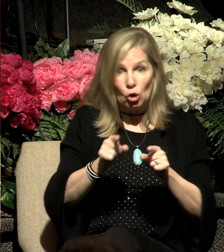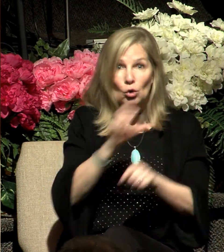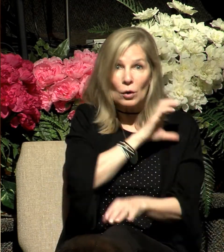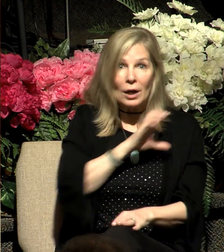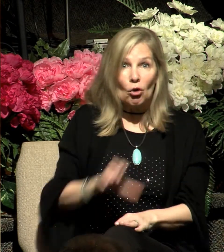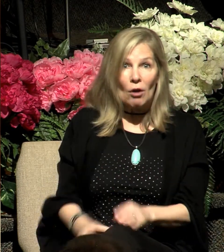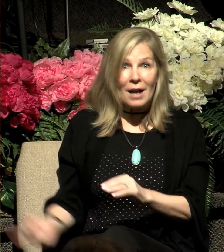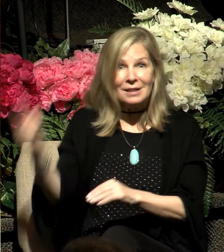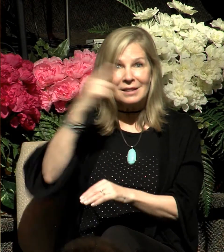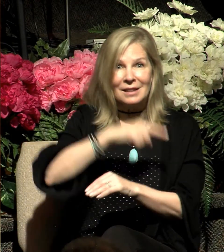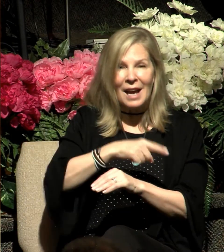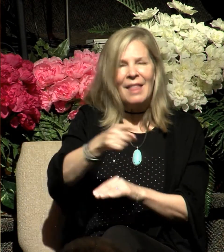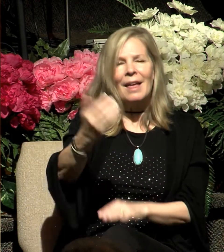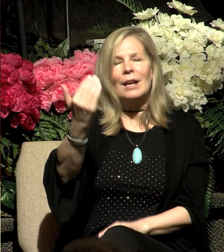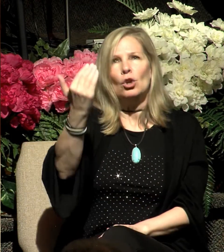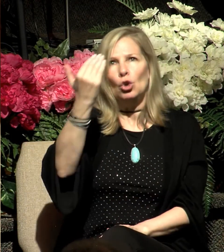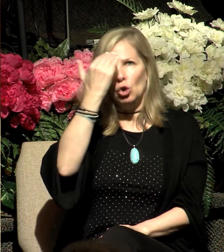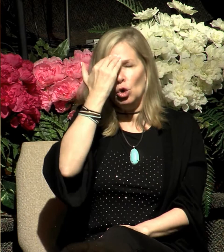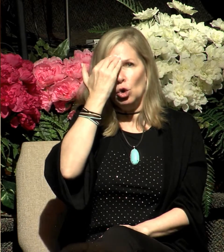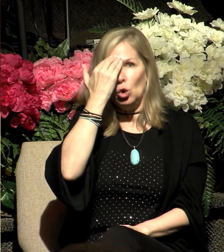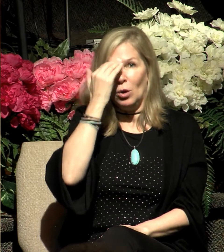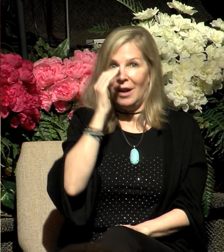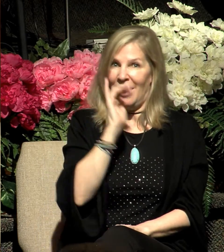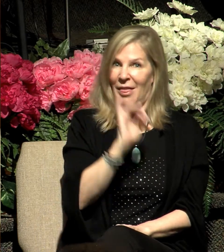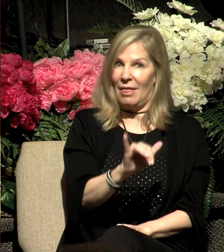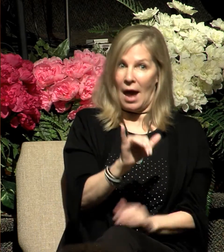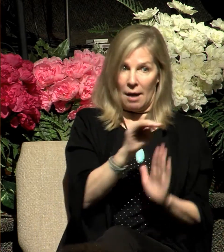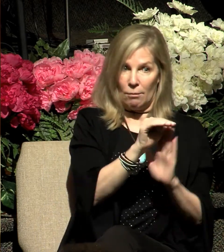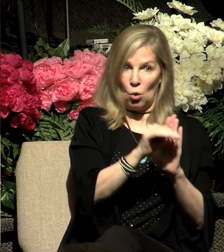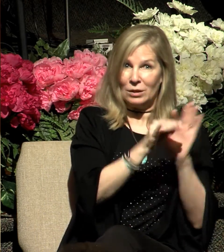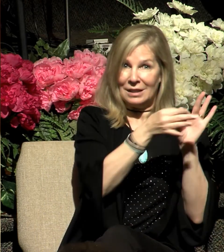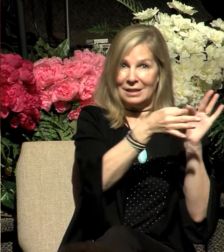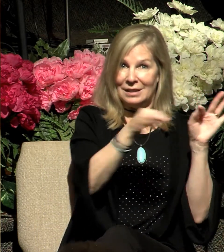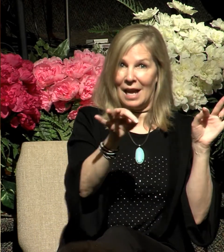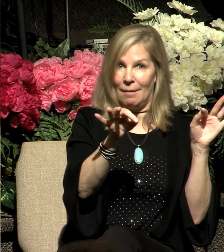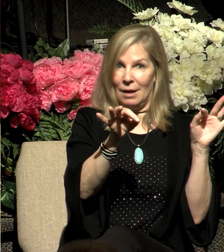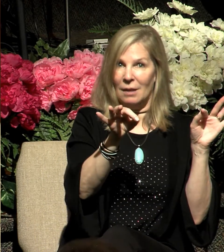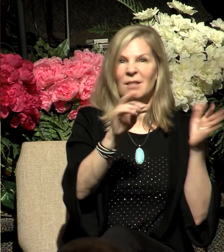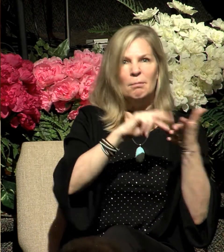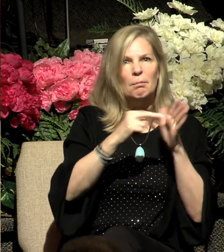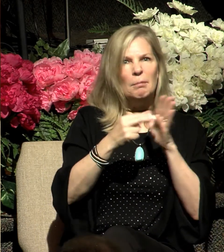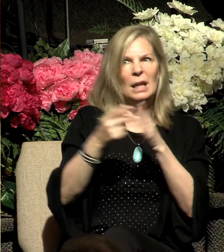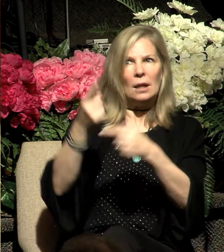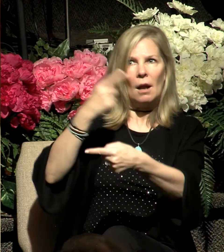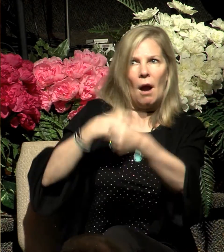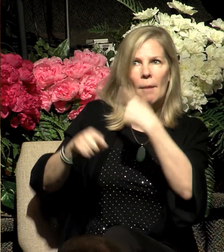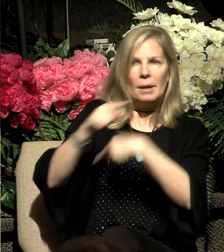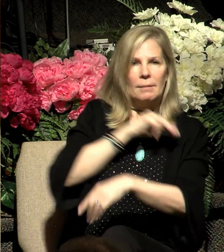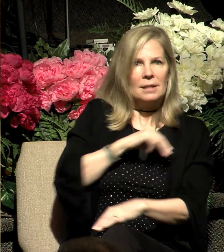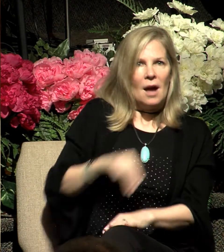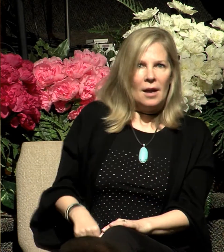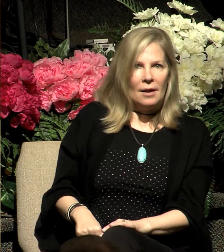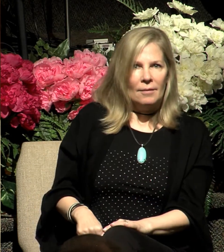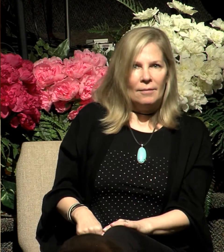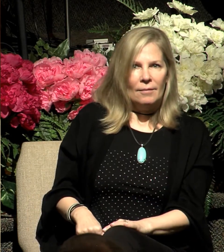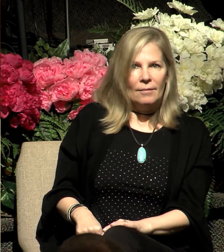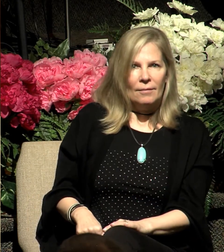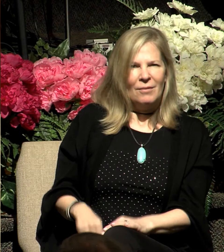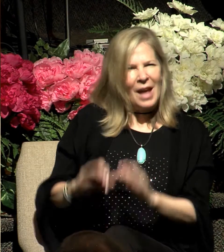well that this statement by Moses was a reference to the coming Messiah. How do we know that they understood it